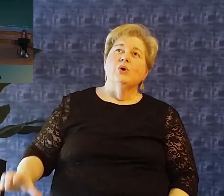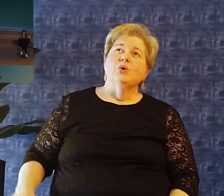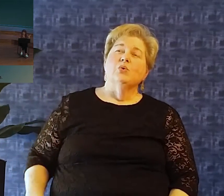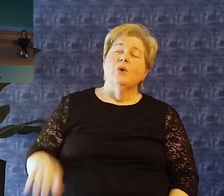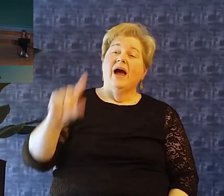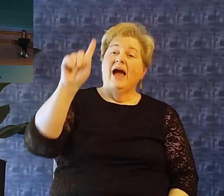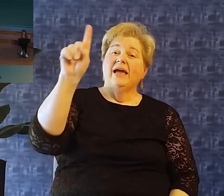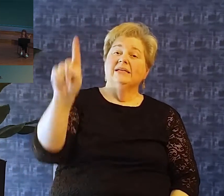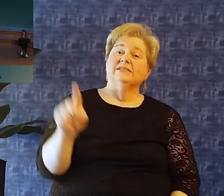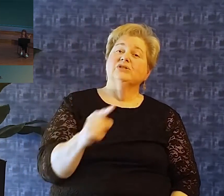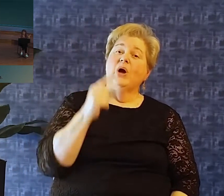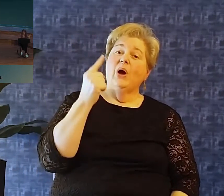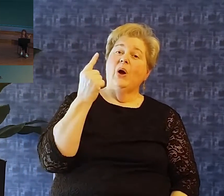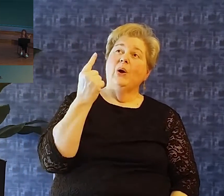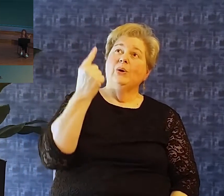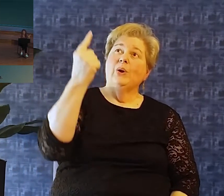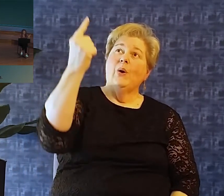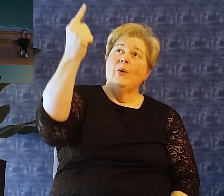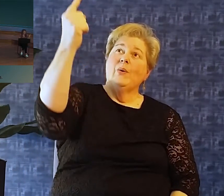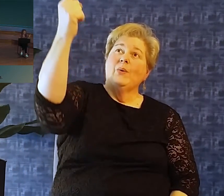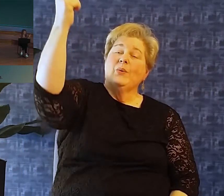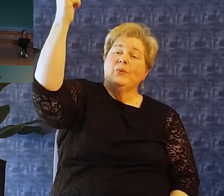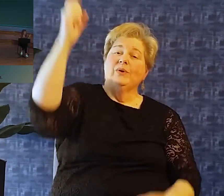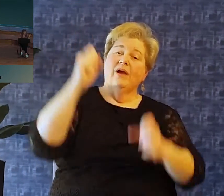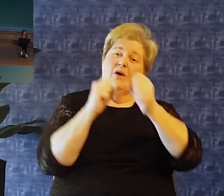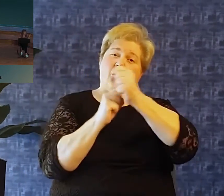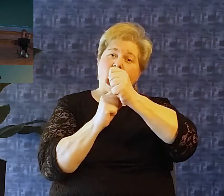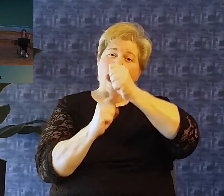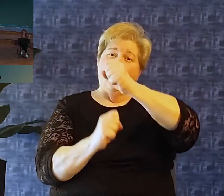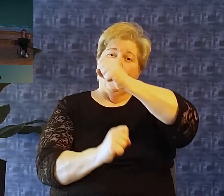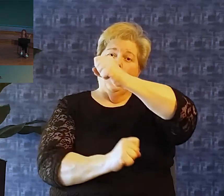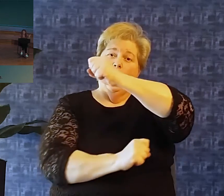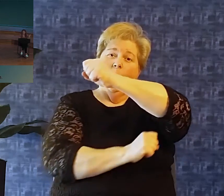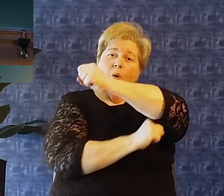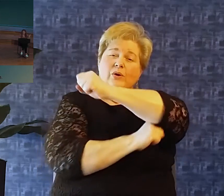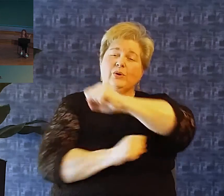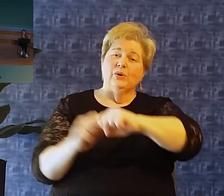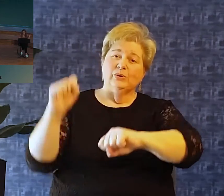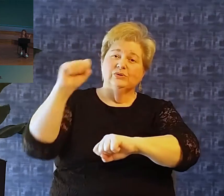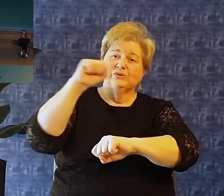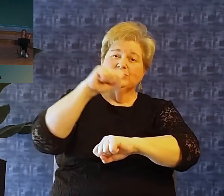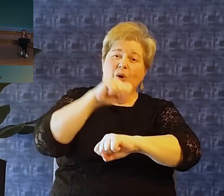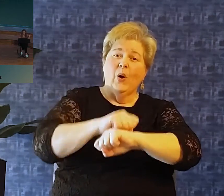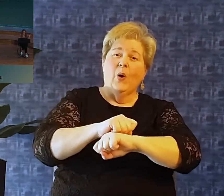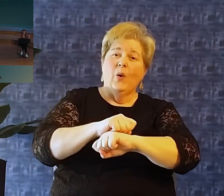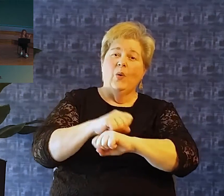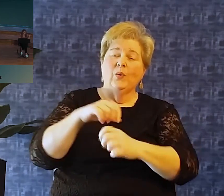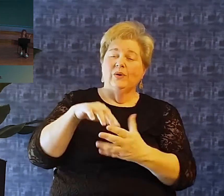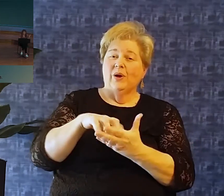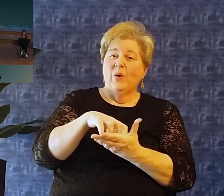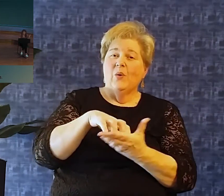He is the Lord, cornerstone